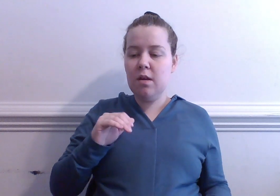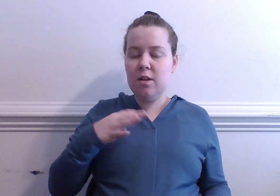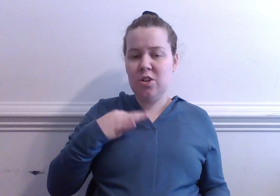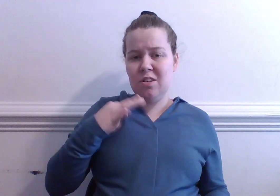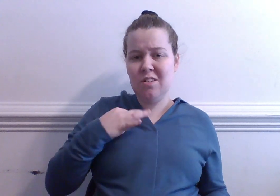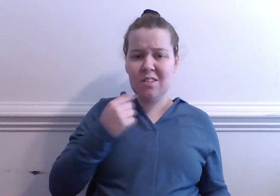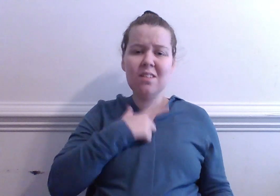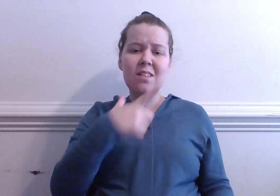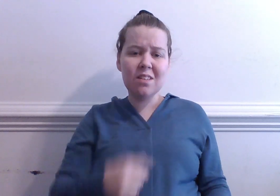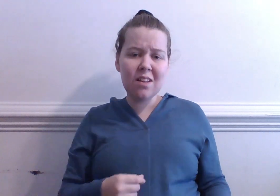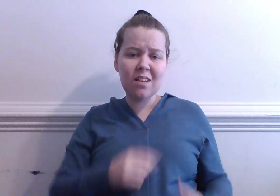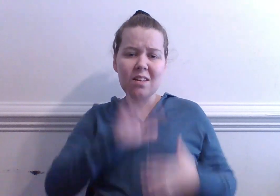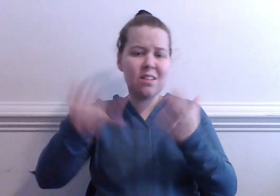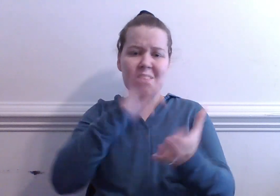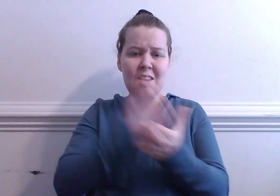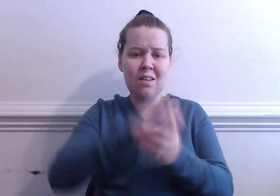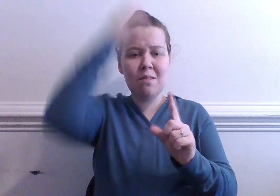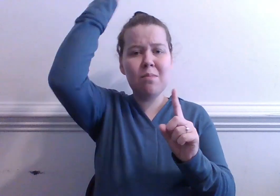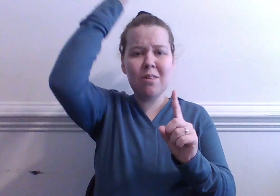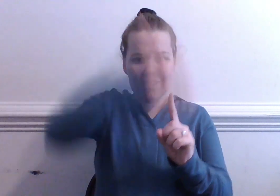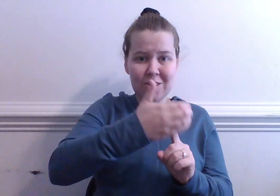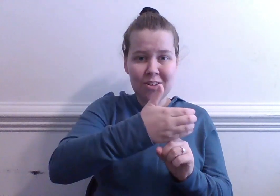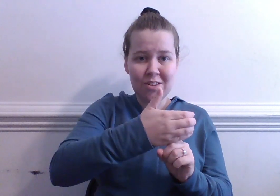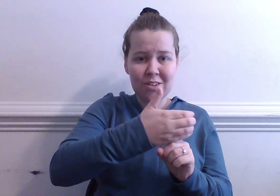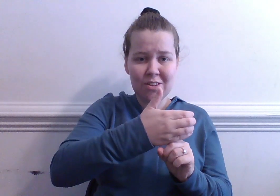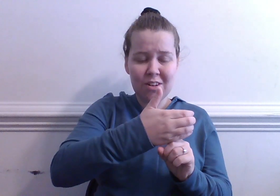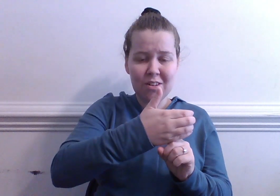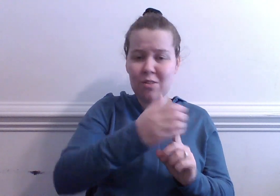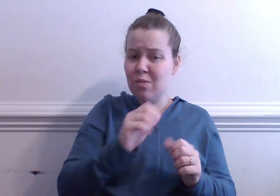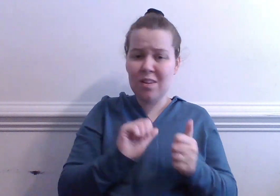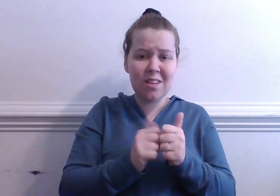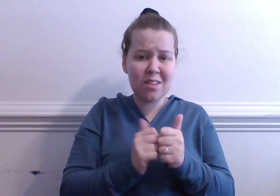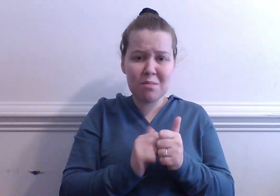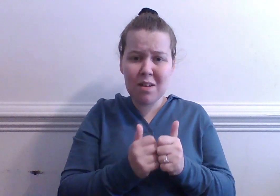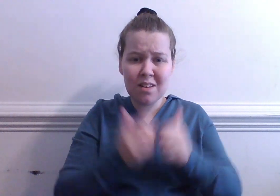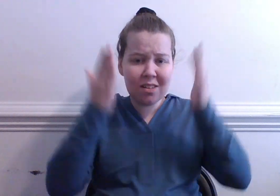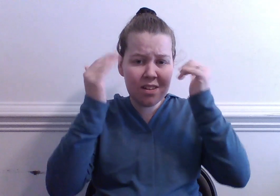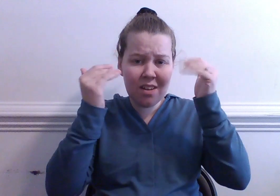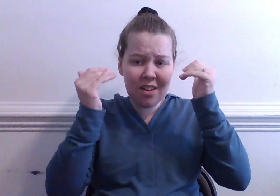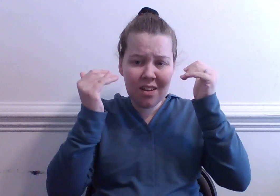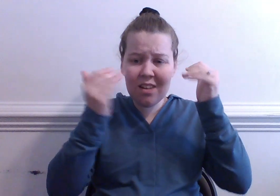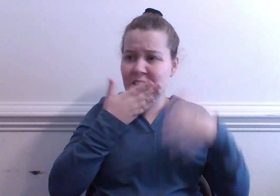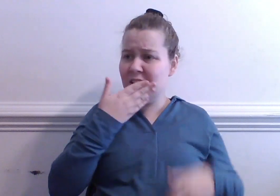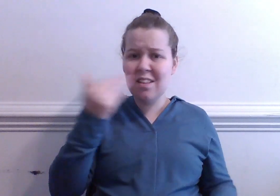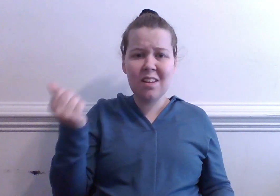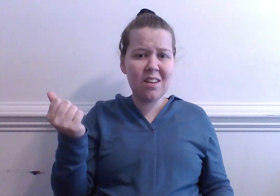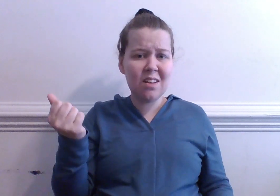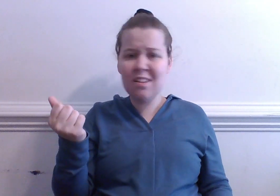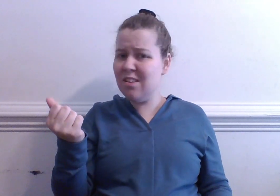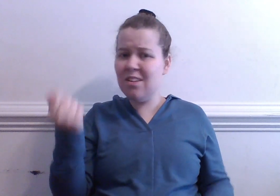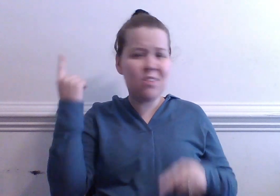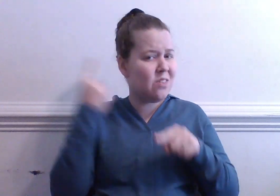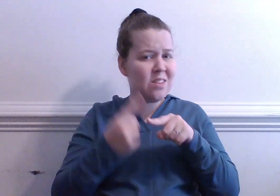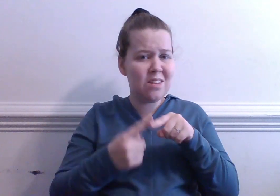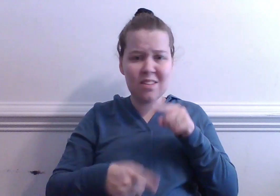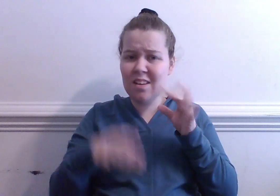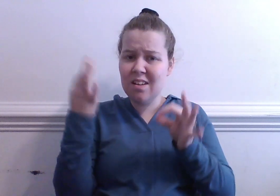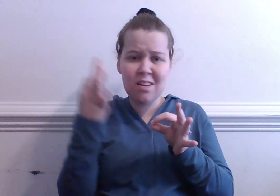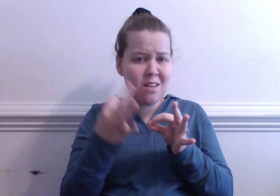ties and marriages How can we expect anything at all? We're just animals still